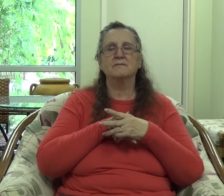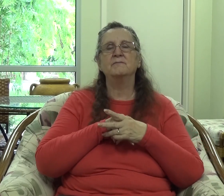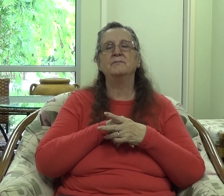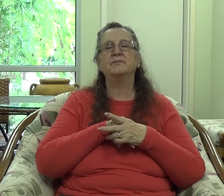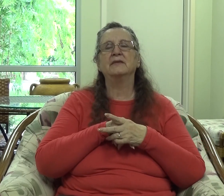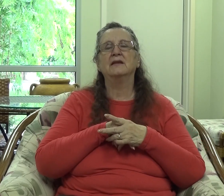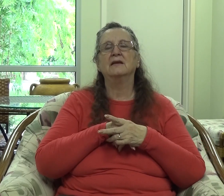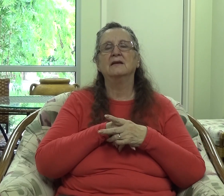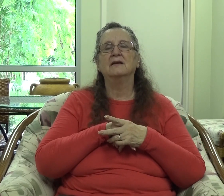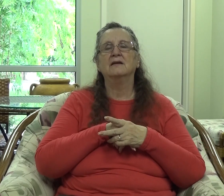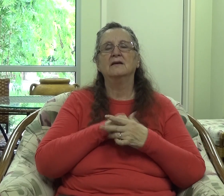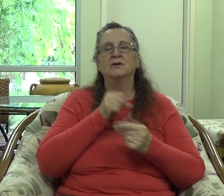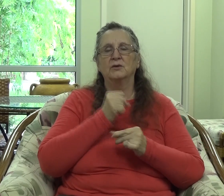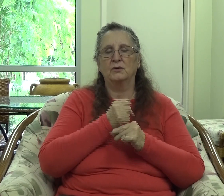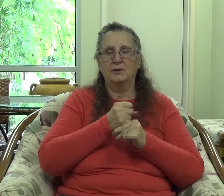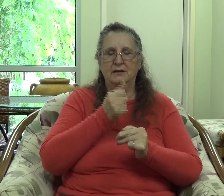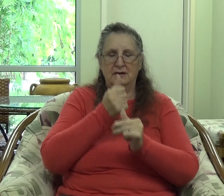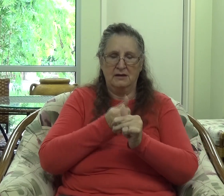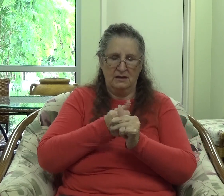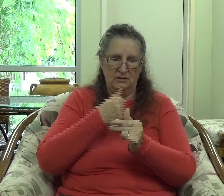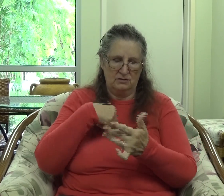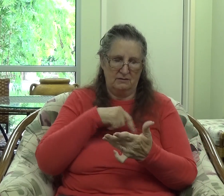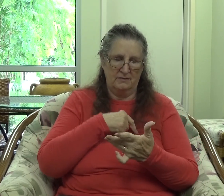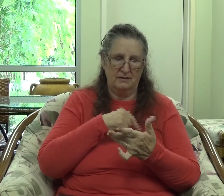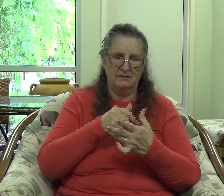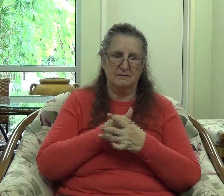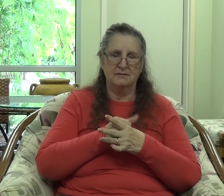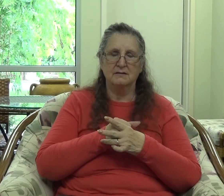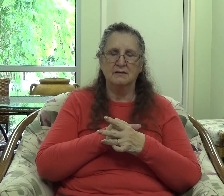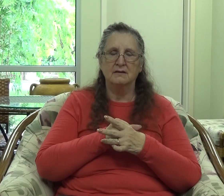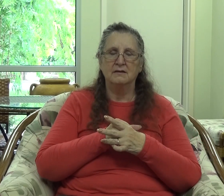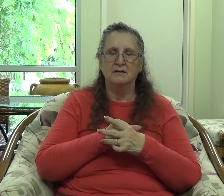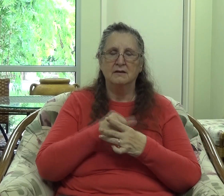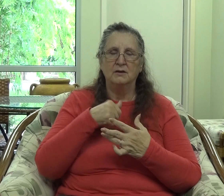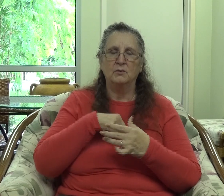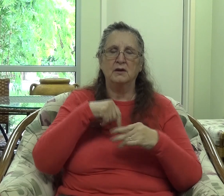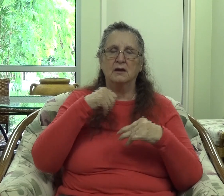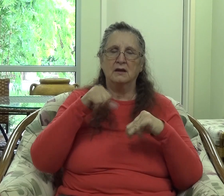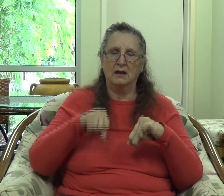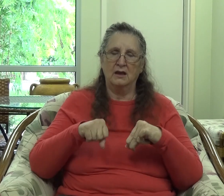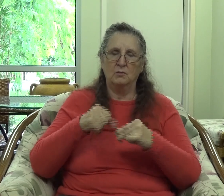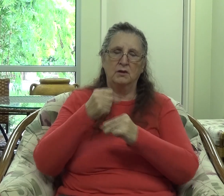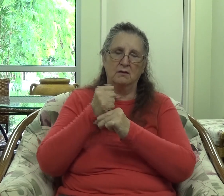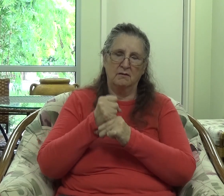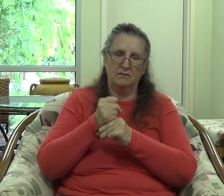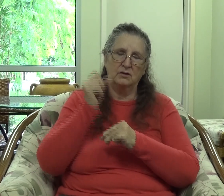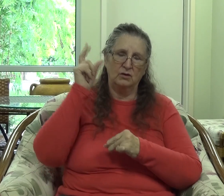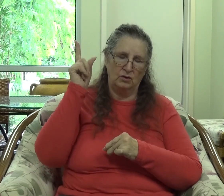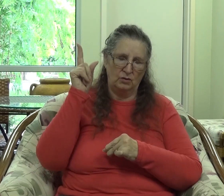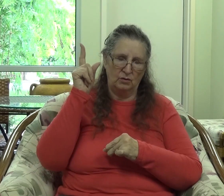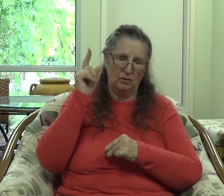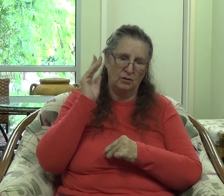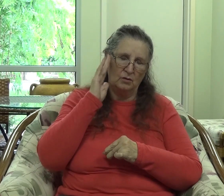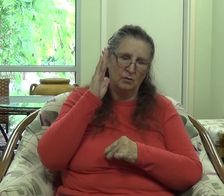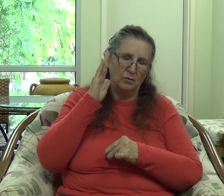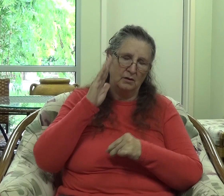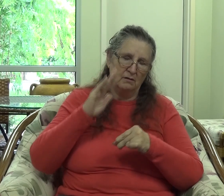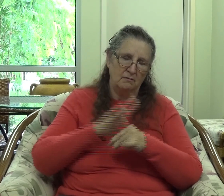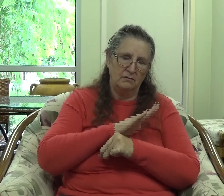who created each and every one of us, that we can be confident that you will finish the works that you